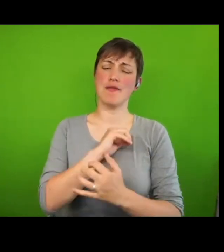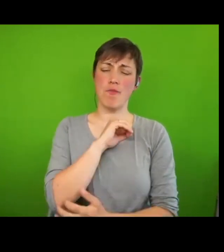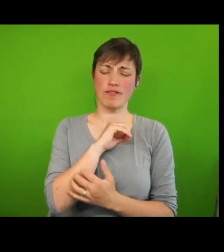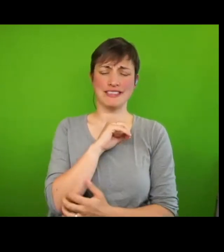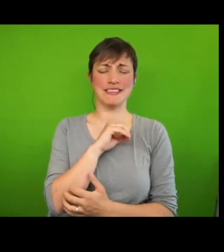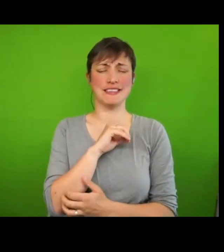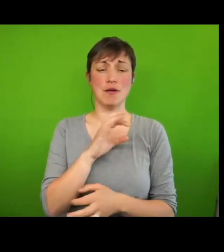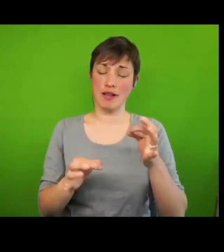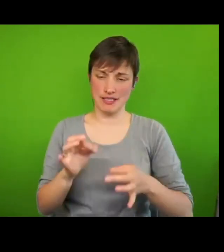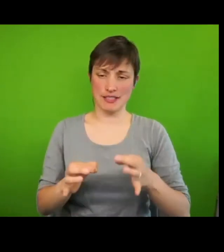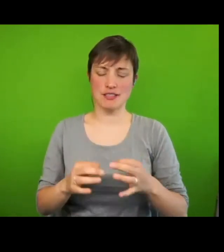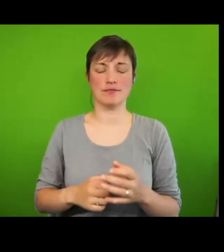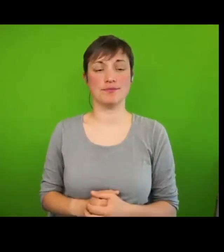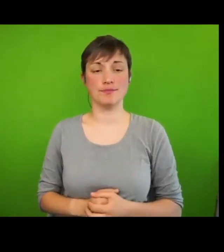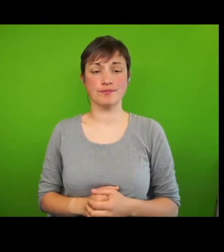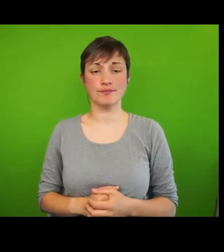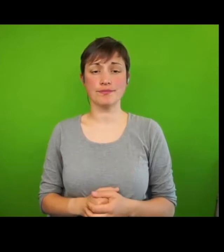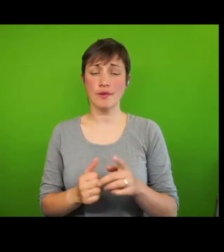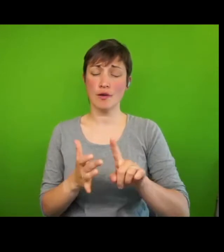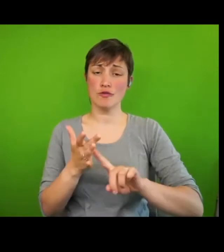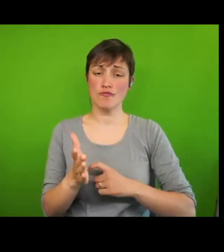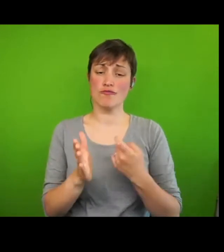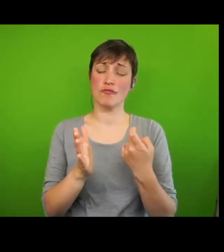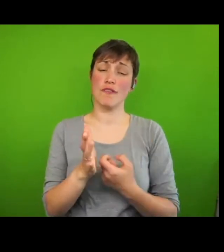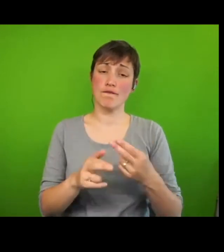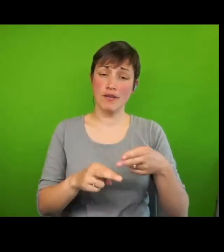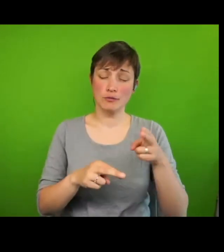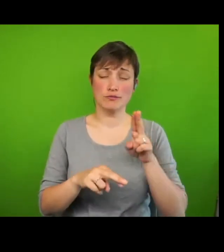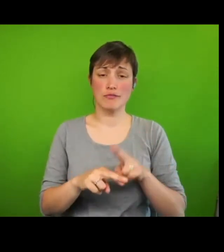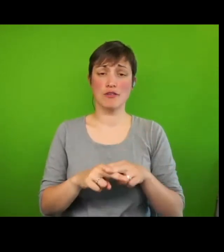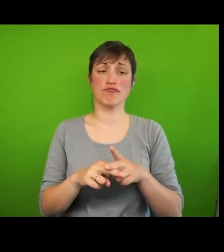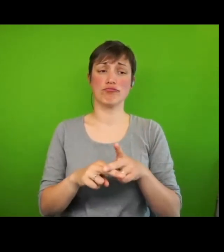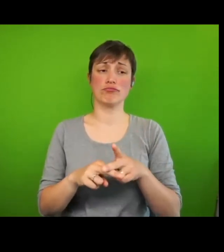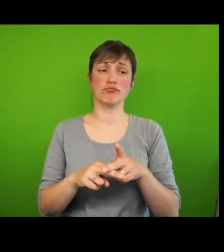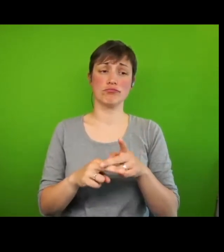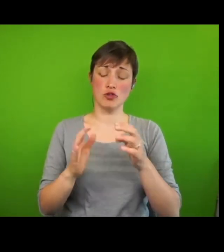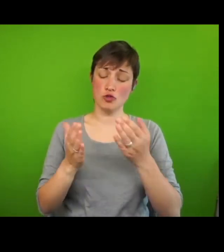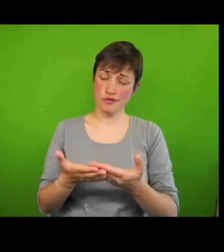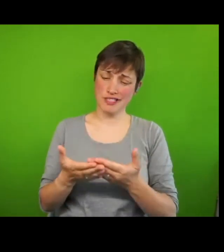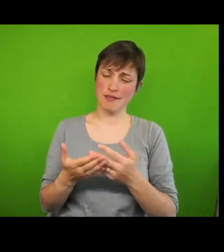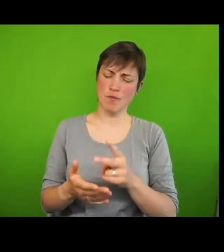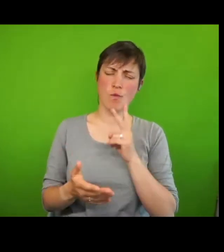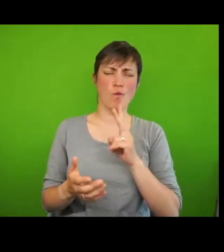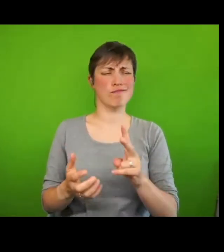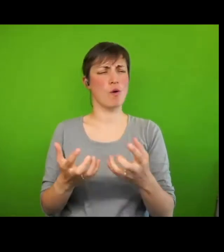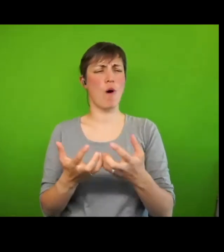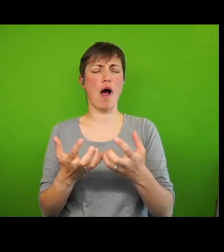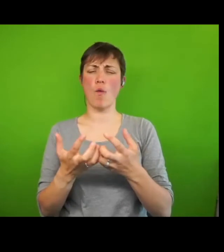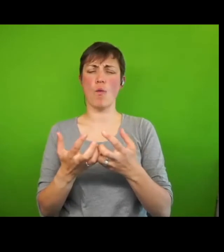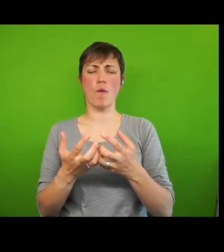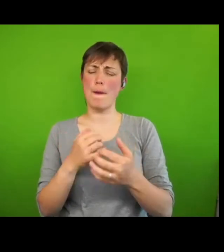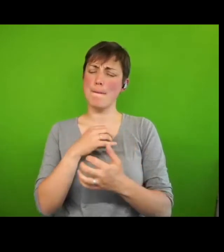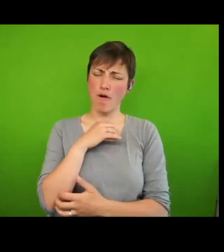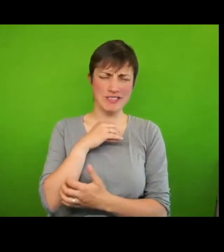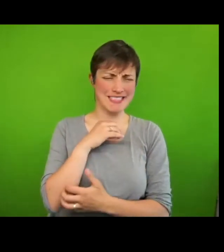Foundation study of how human rights have been used internationally to shape new conceptions of poverty, new